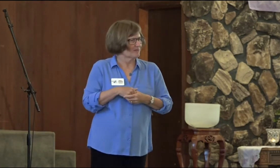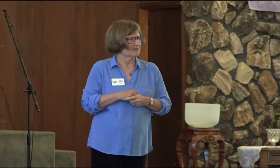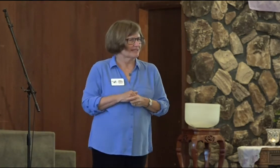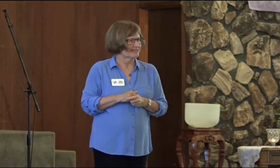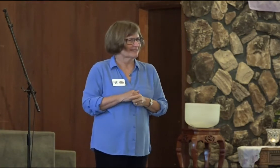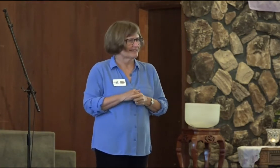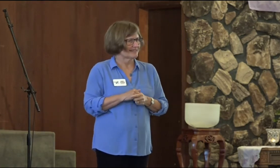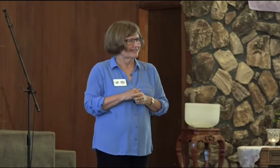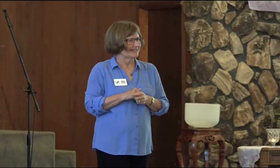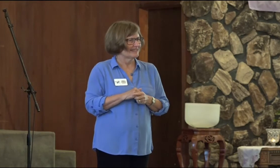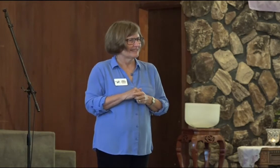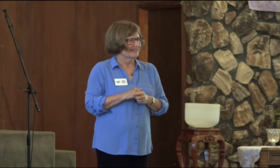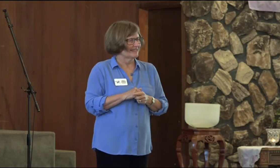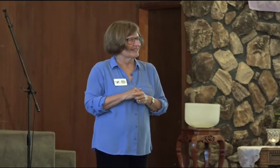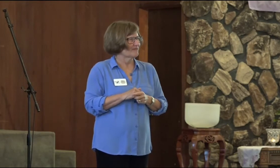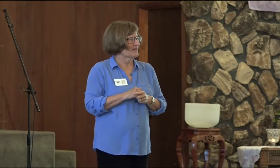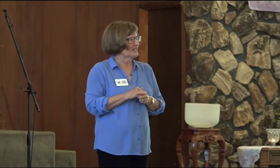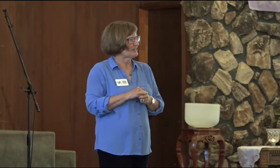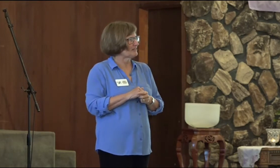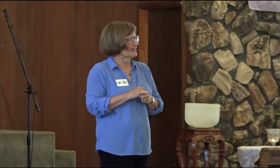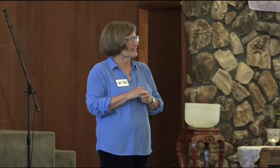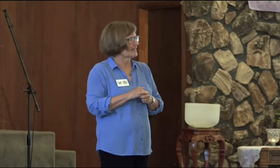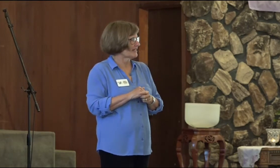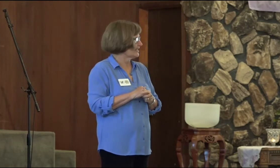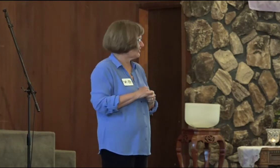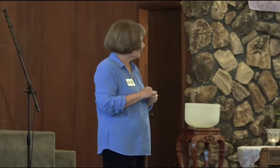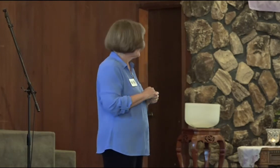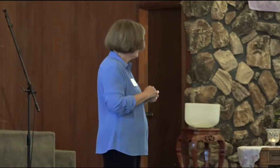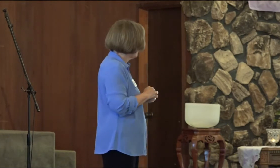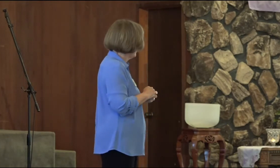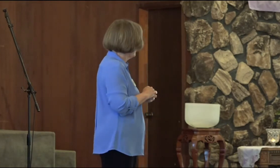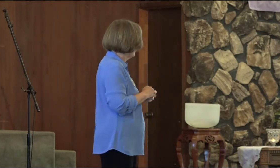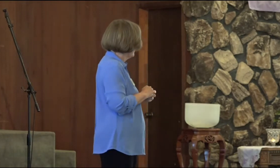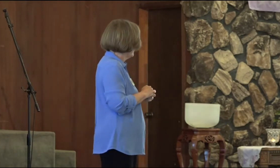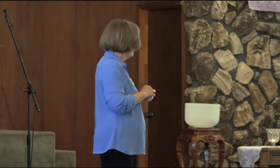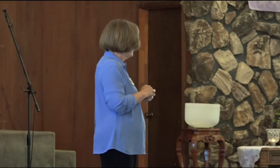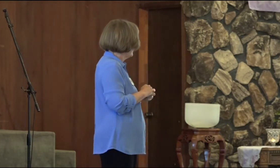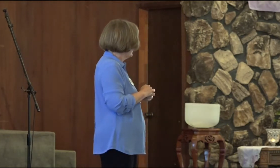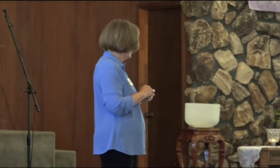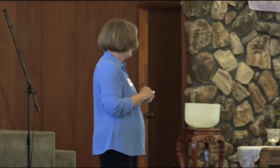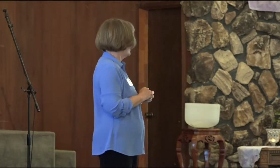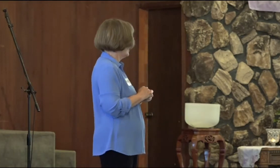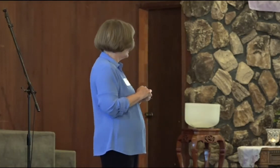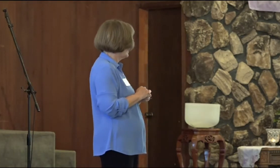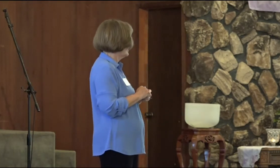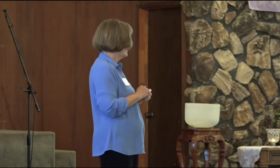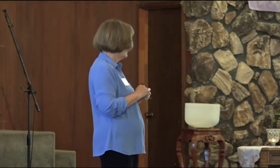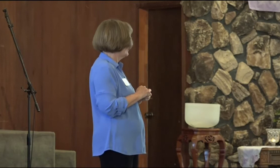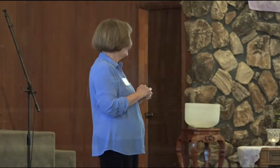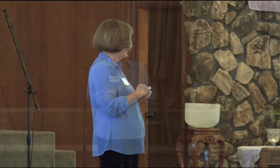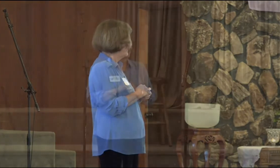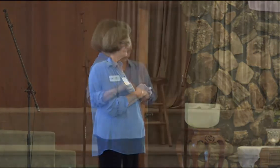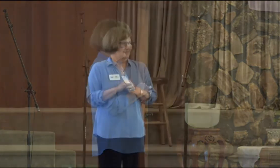found my place. And I've been here, I think, nine years now. Yeah.